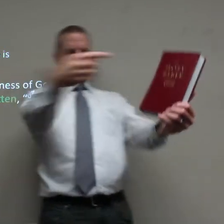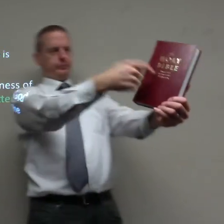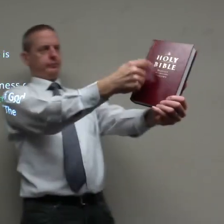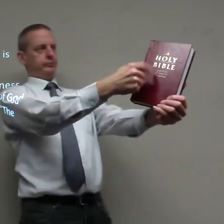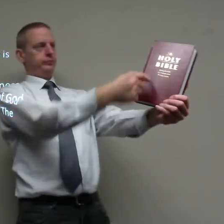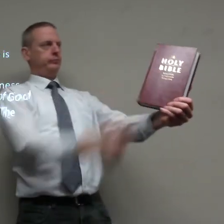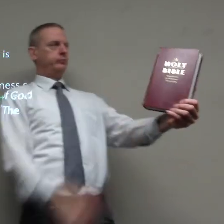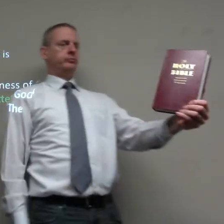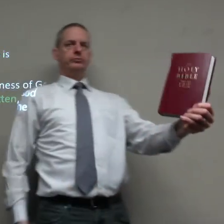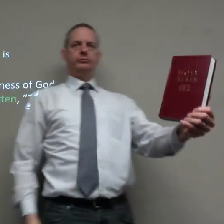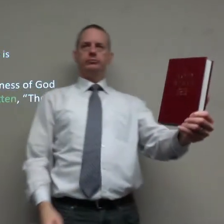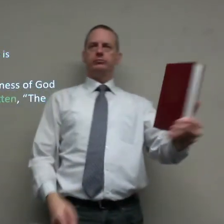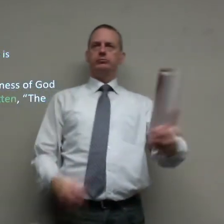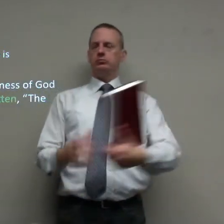if you disagree you look to the bible